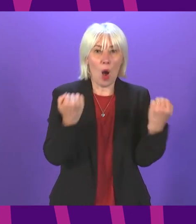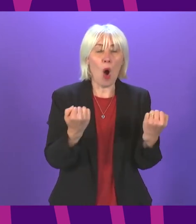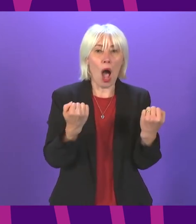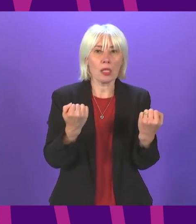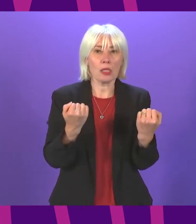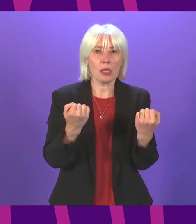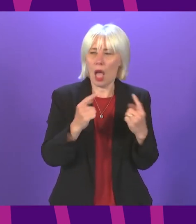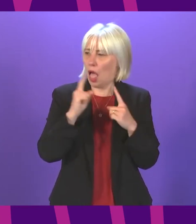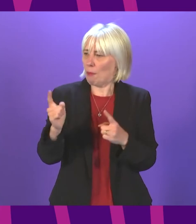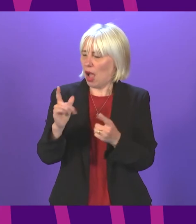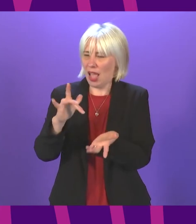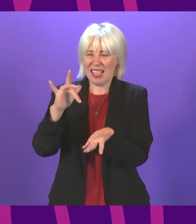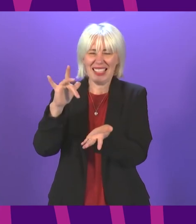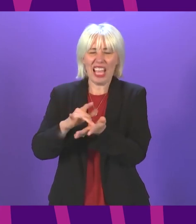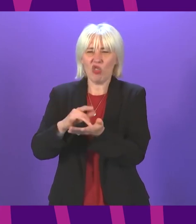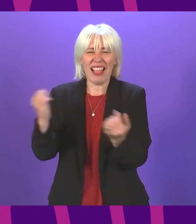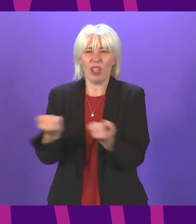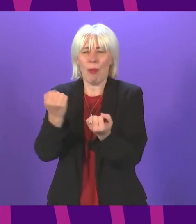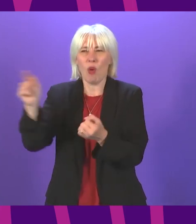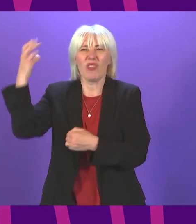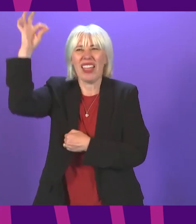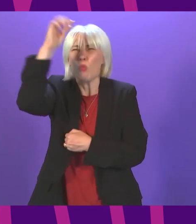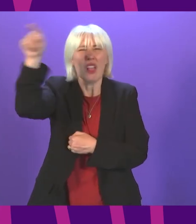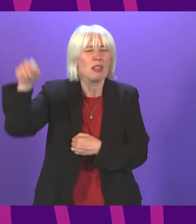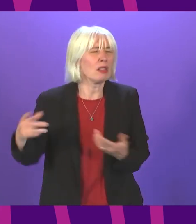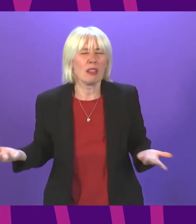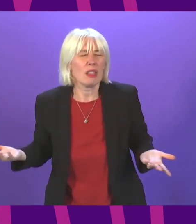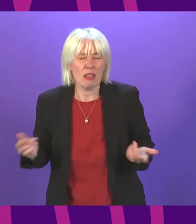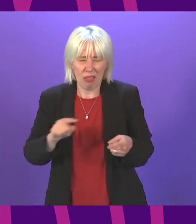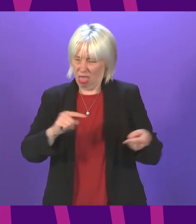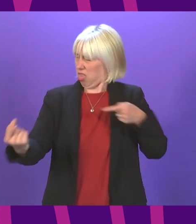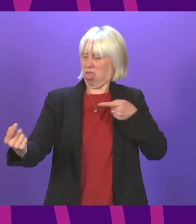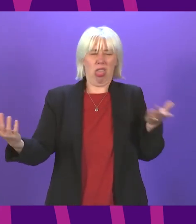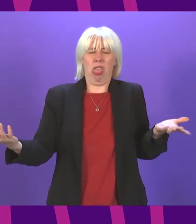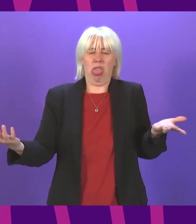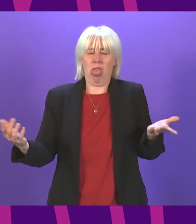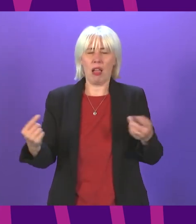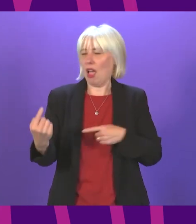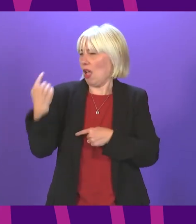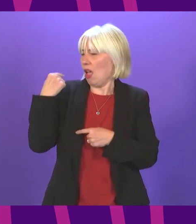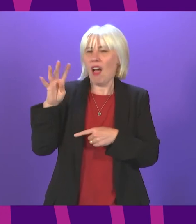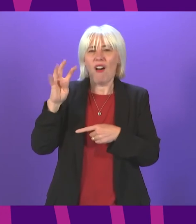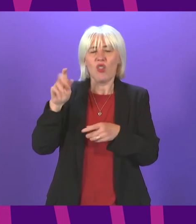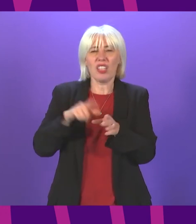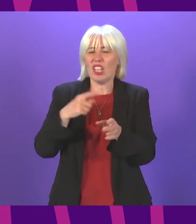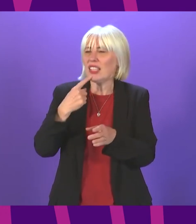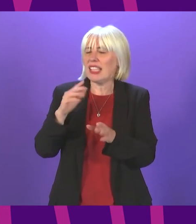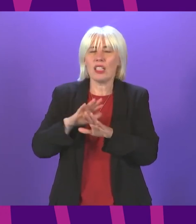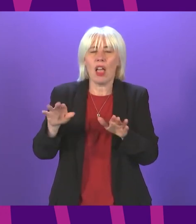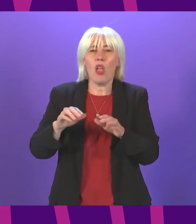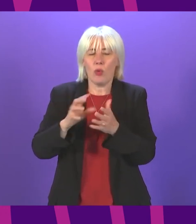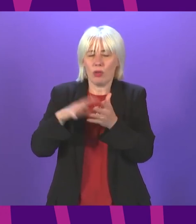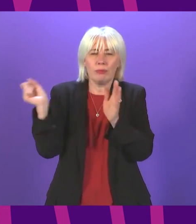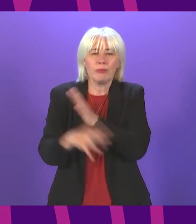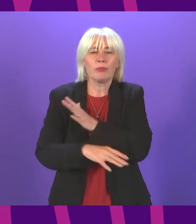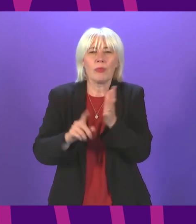centralising power from local councils and 14 years on from the promise to scrap what they described as the unfair council tax